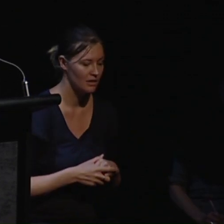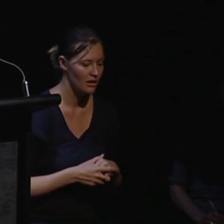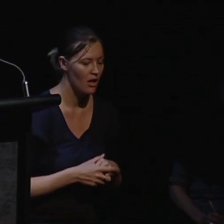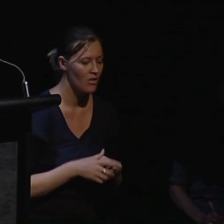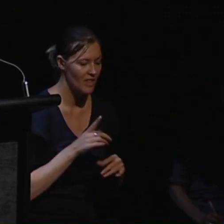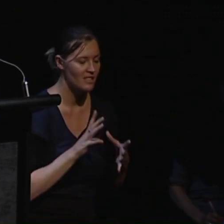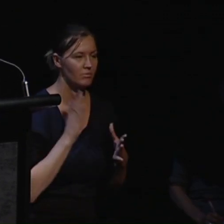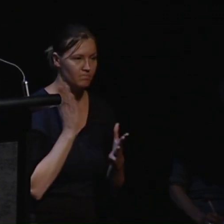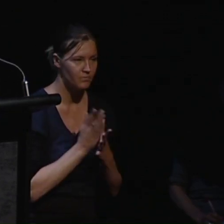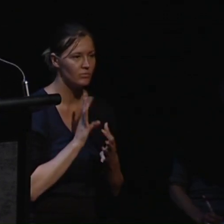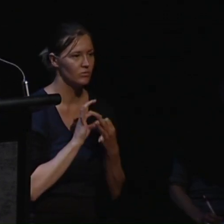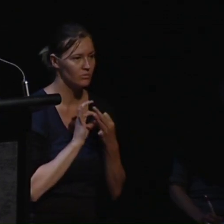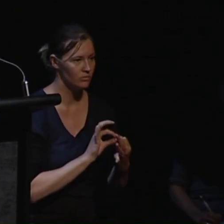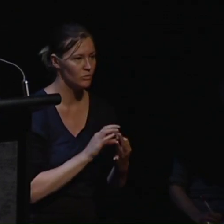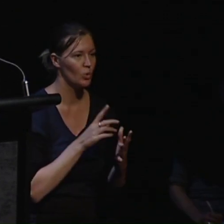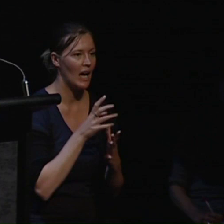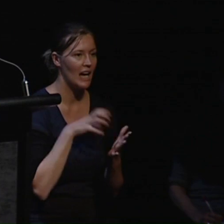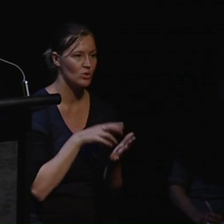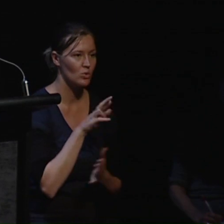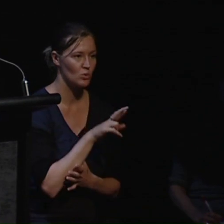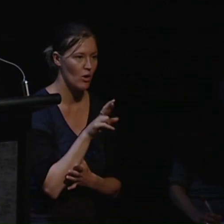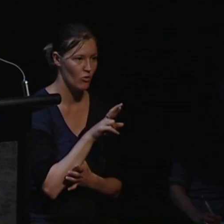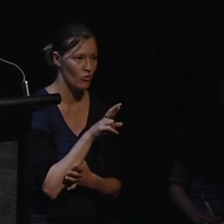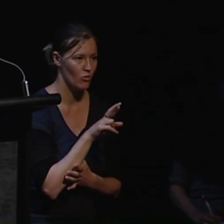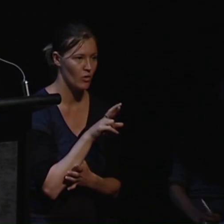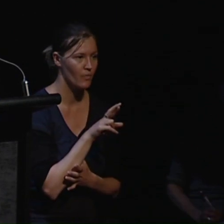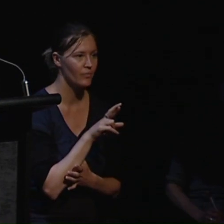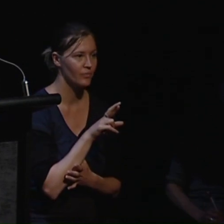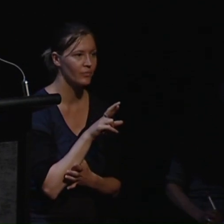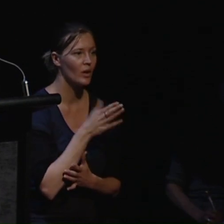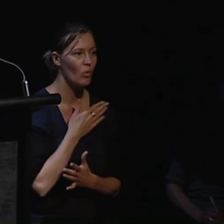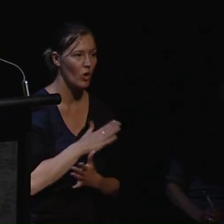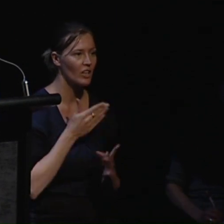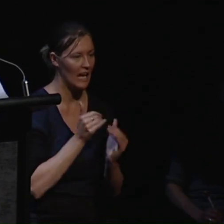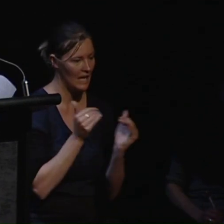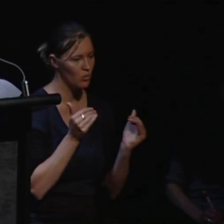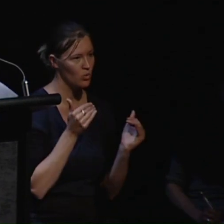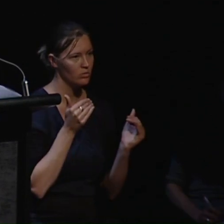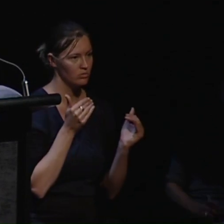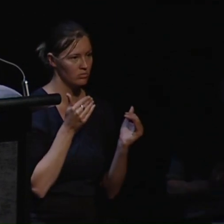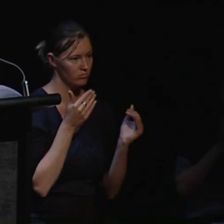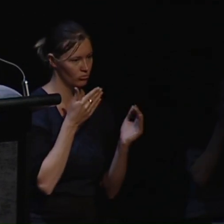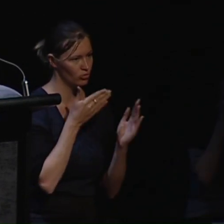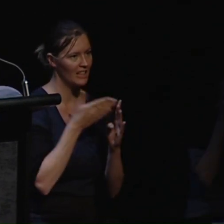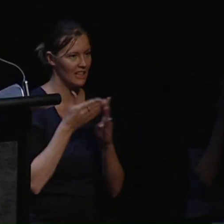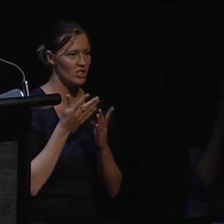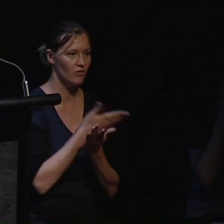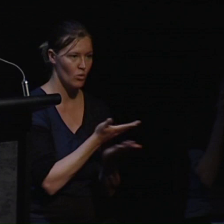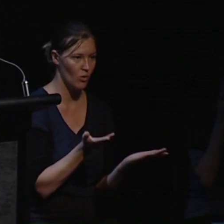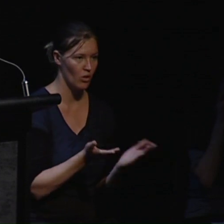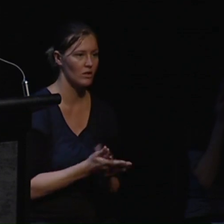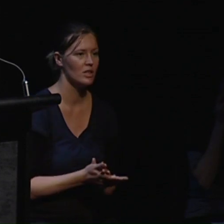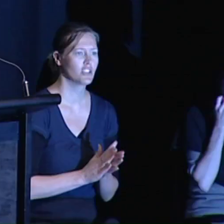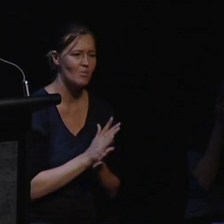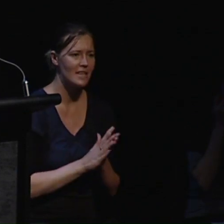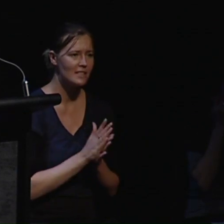to Article 12 of the UN Convention that calls for equal recognition before the law. So what does this mean for